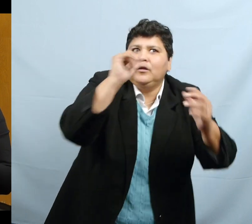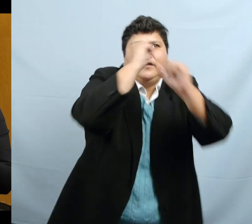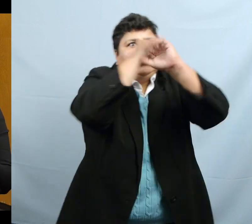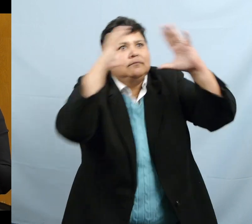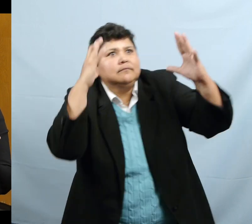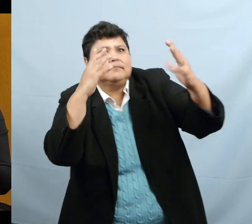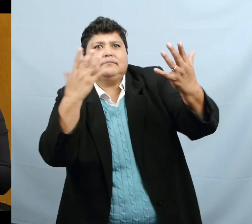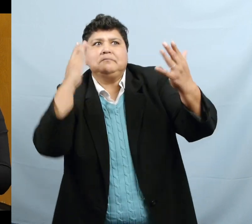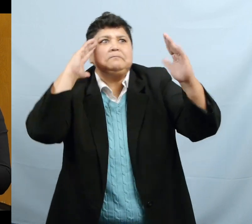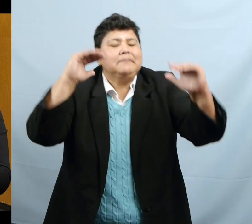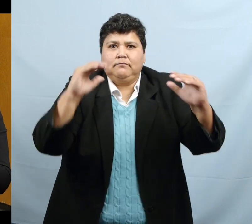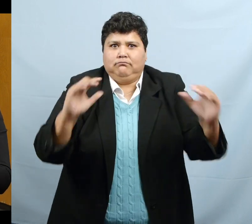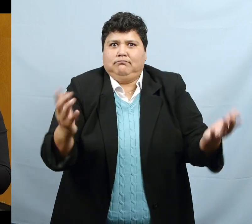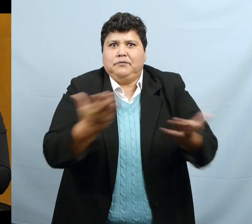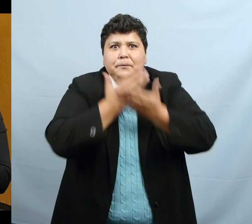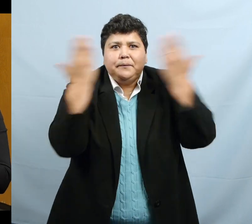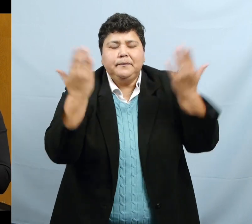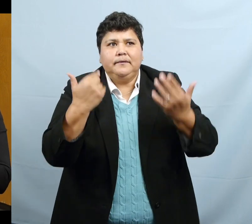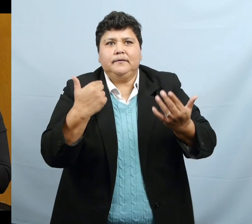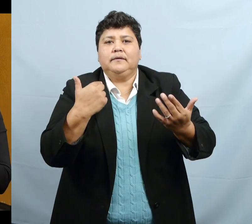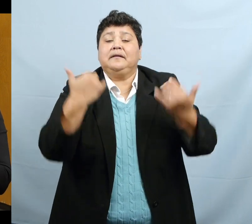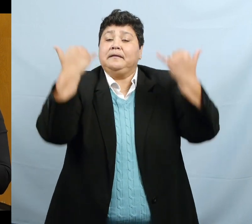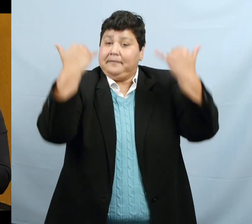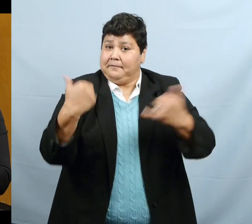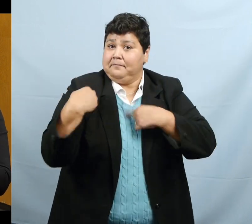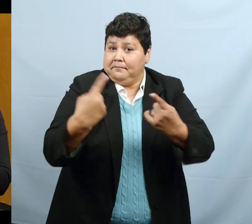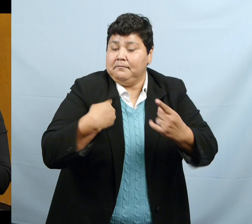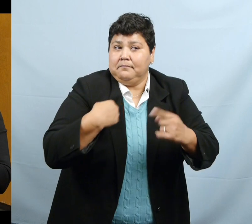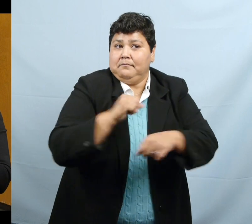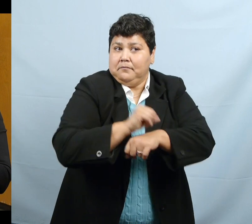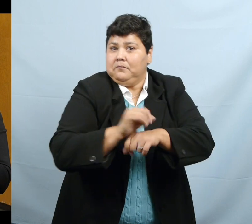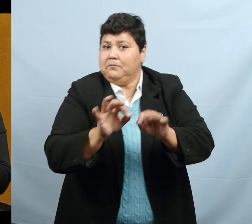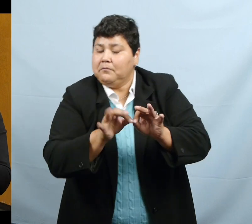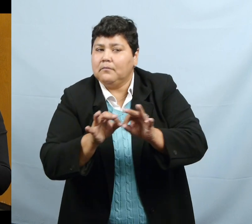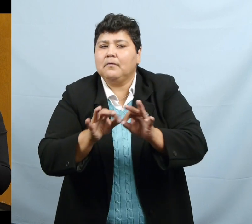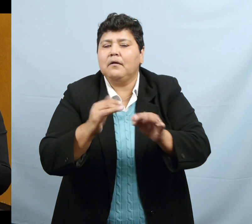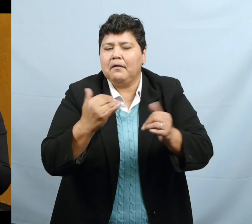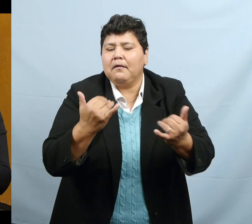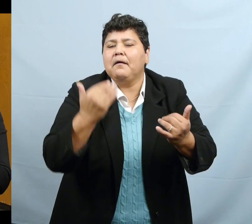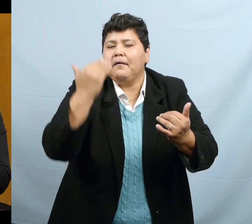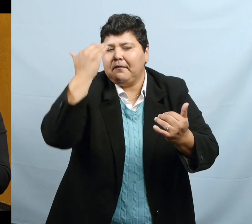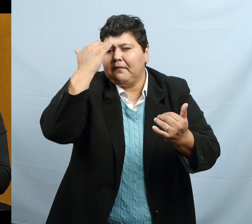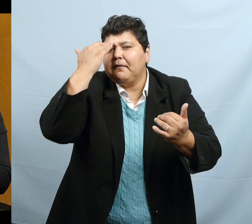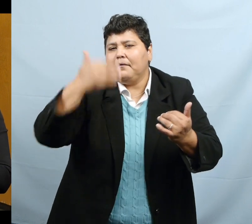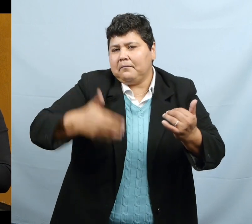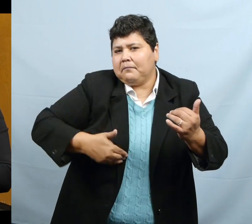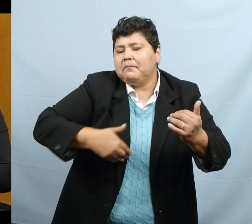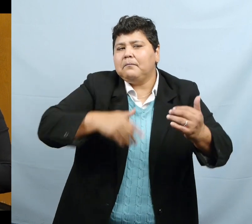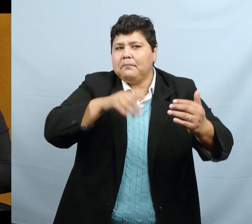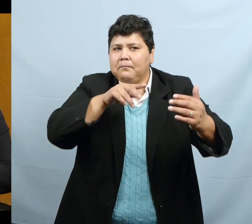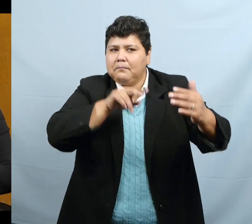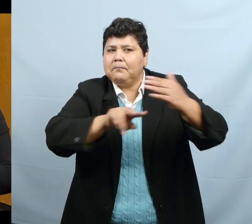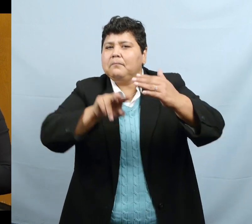expect because every call is different. They might have similarities but things come up and they're different.